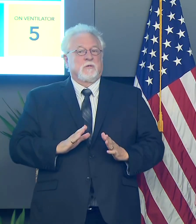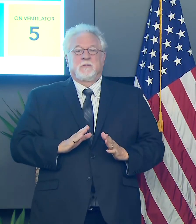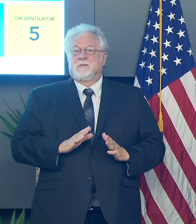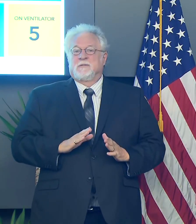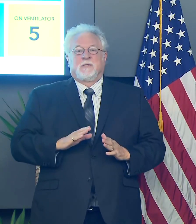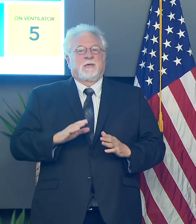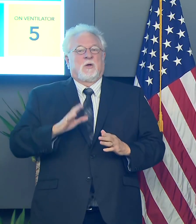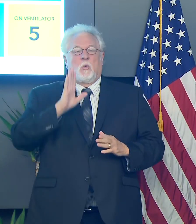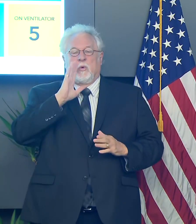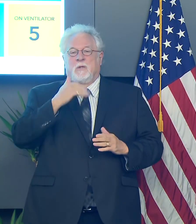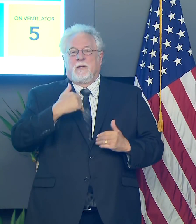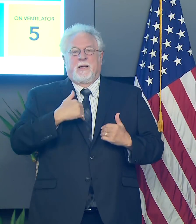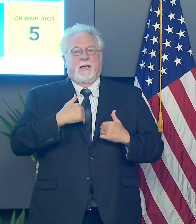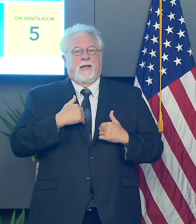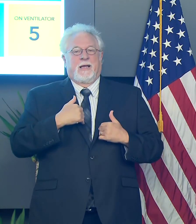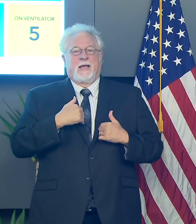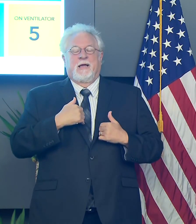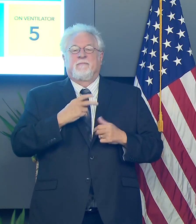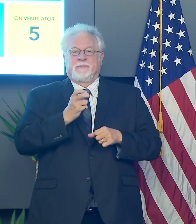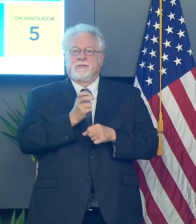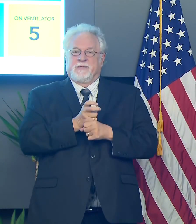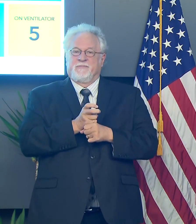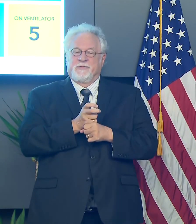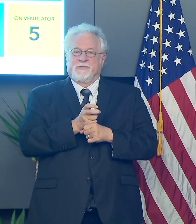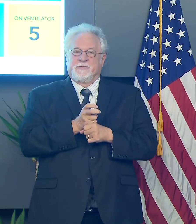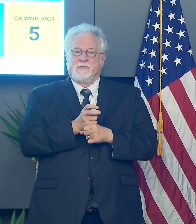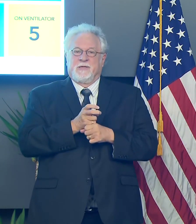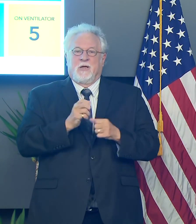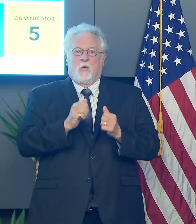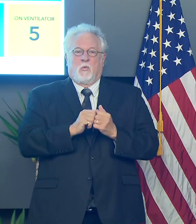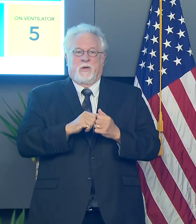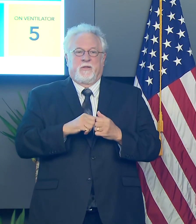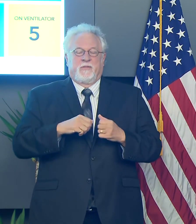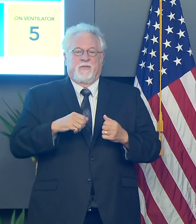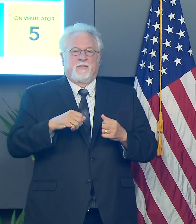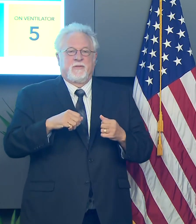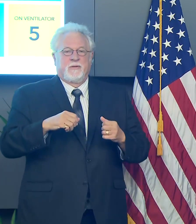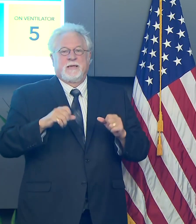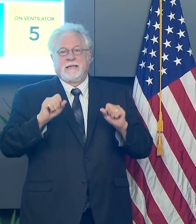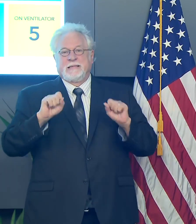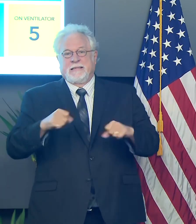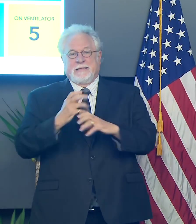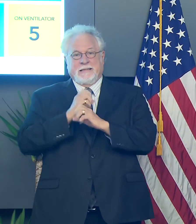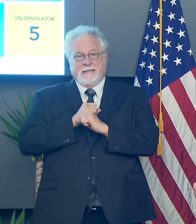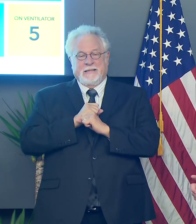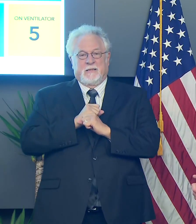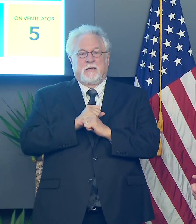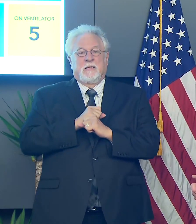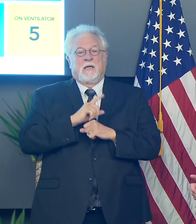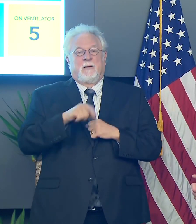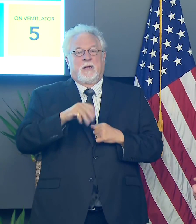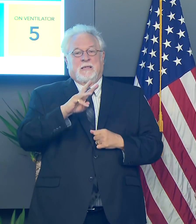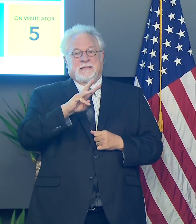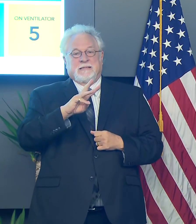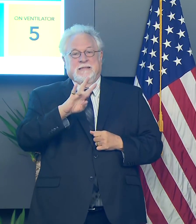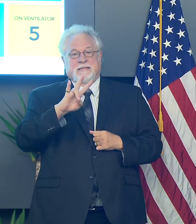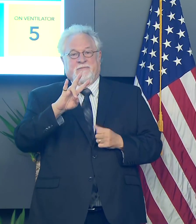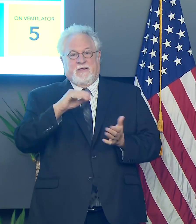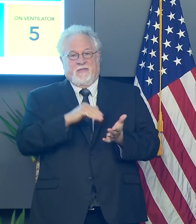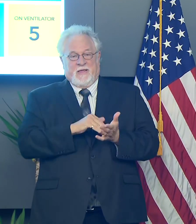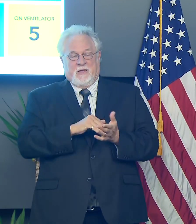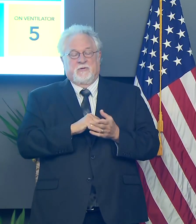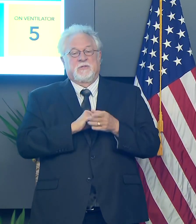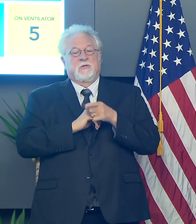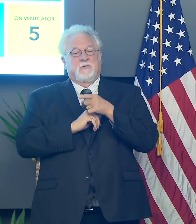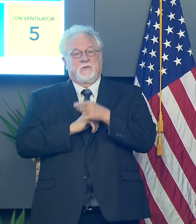unemployed who are going to have, uh, some difficulty, uh, with eligibility. Uh, and about 67,000 of